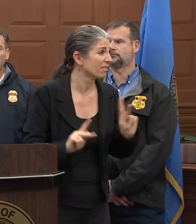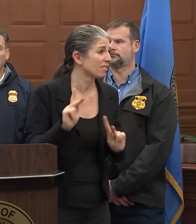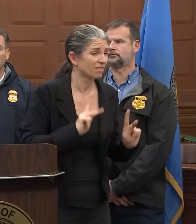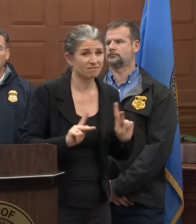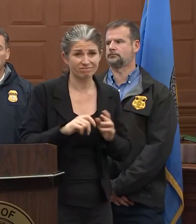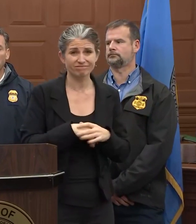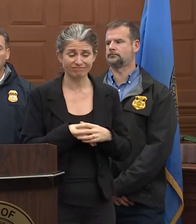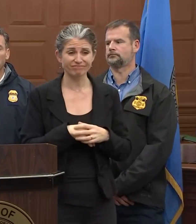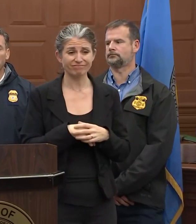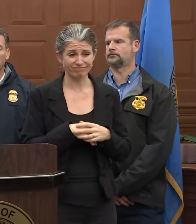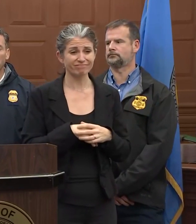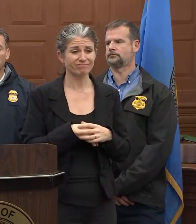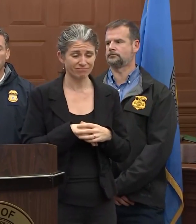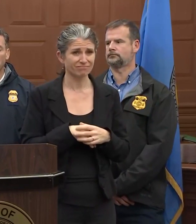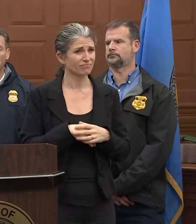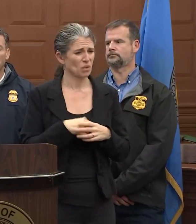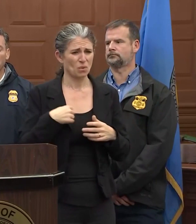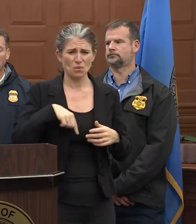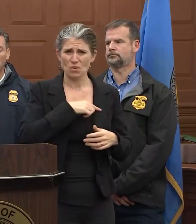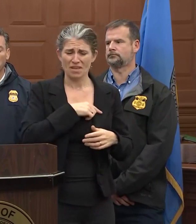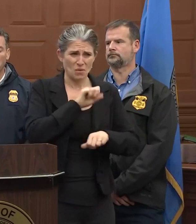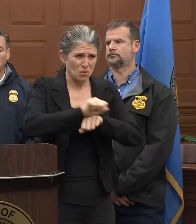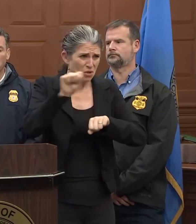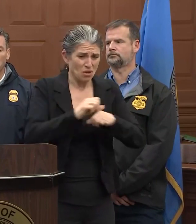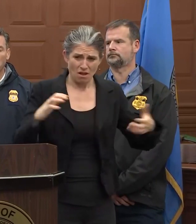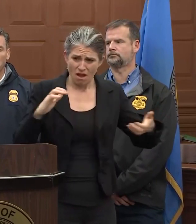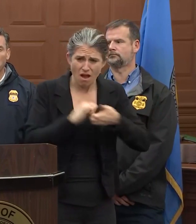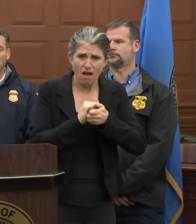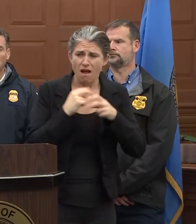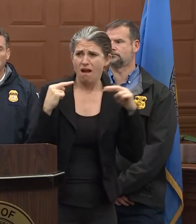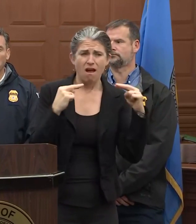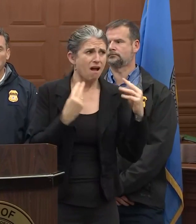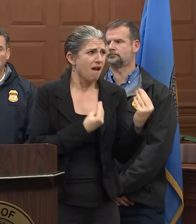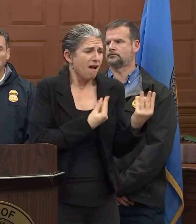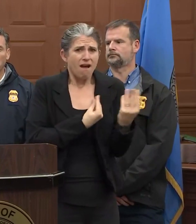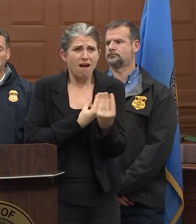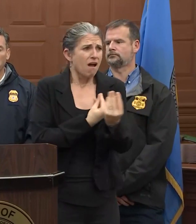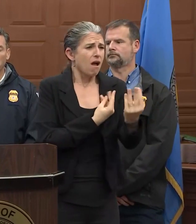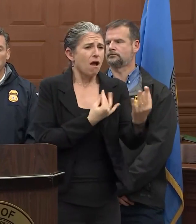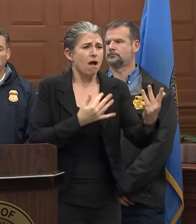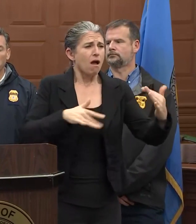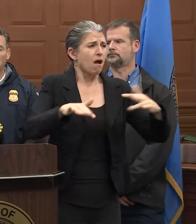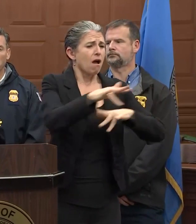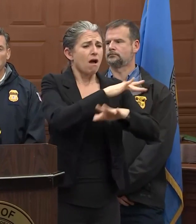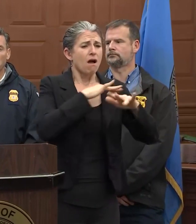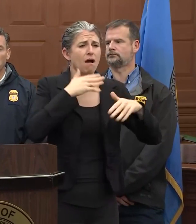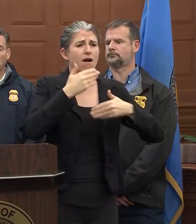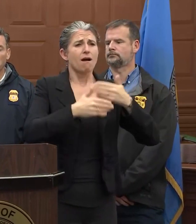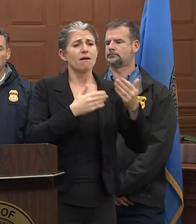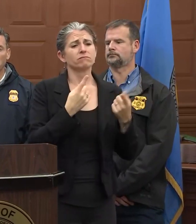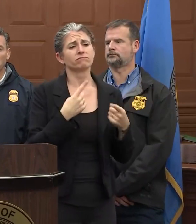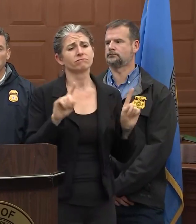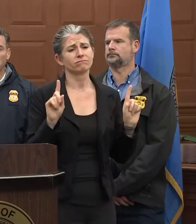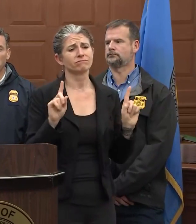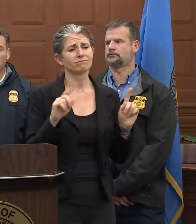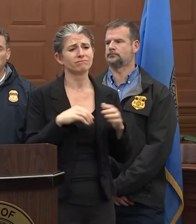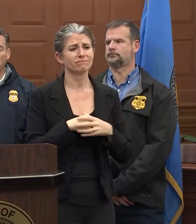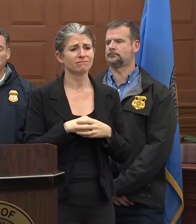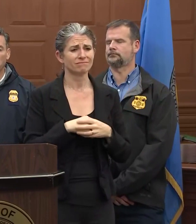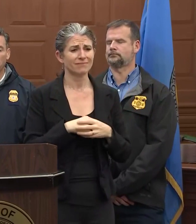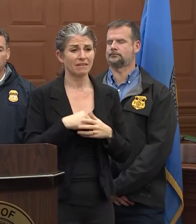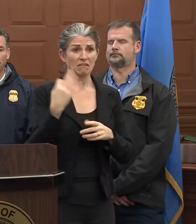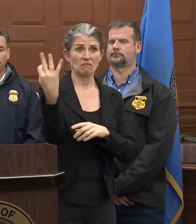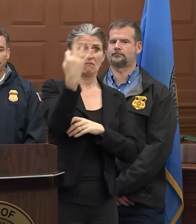We've won a lot of accomplishments this evening. Again, I wasn't really prepared for this on a Friday night at 10.30,